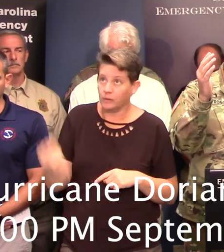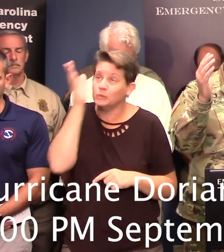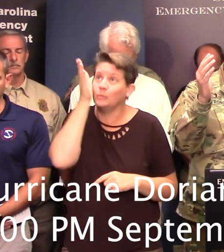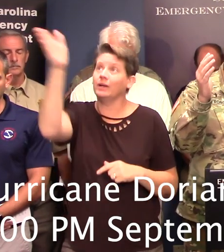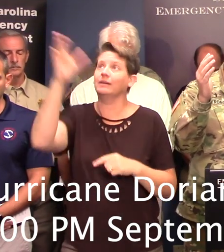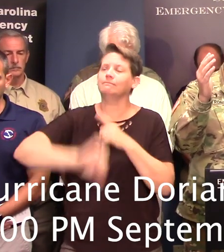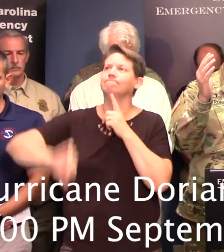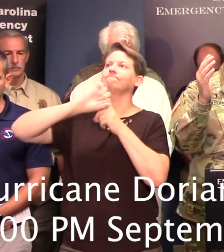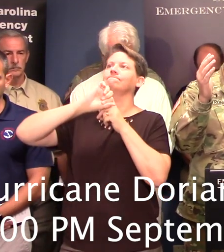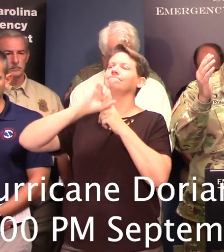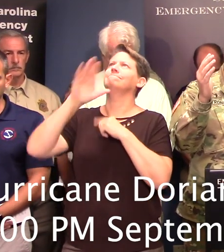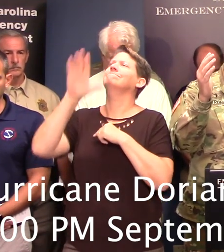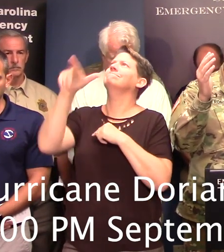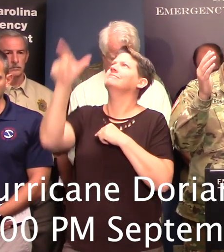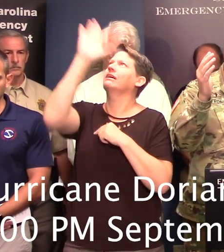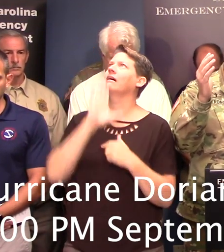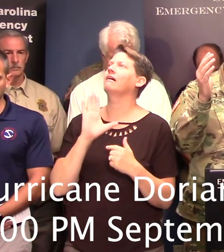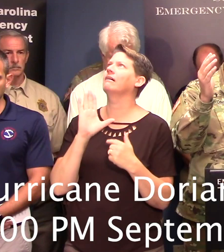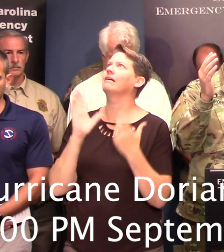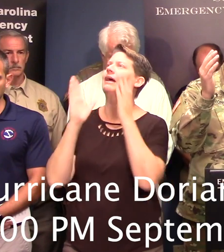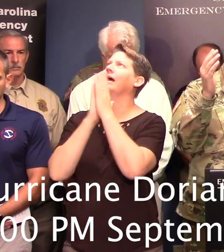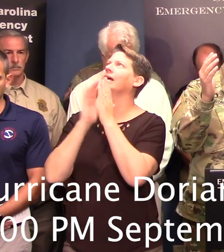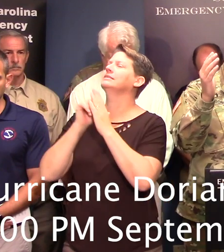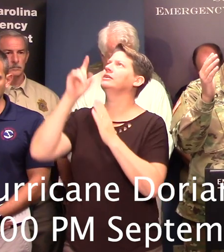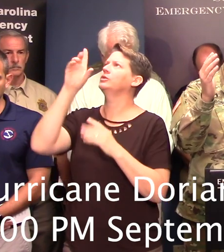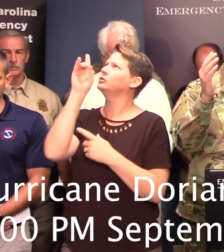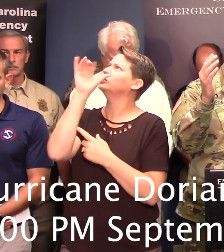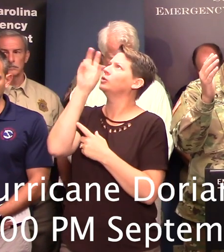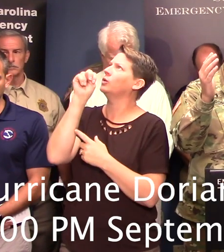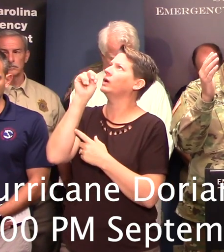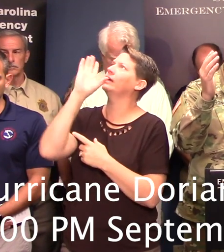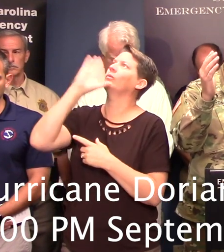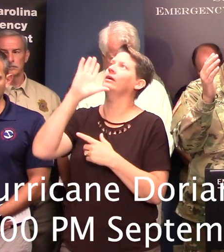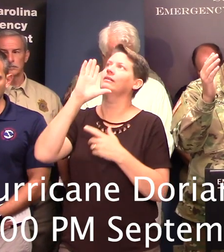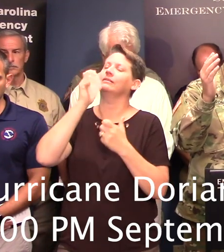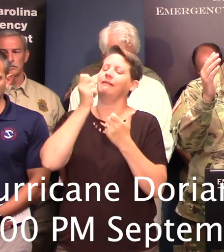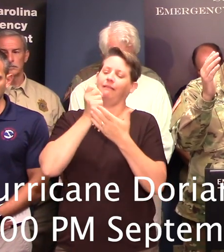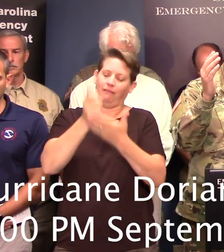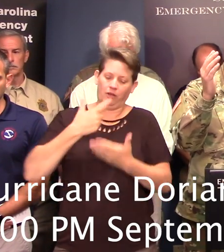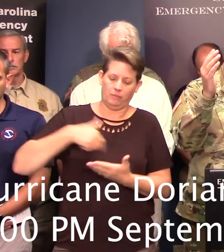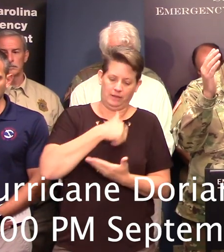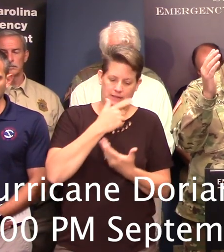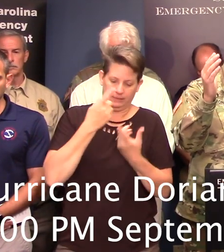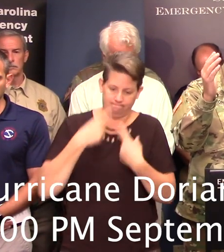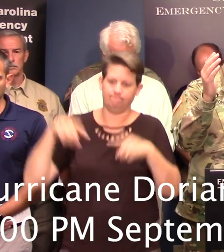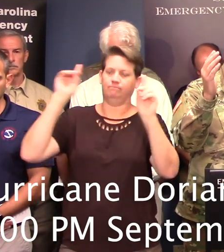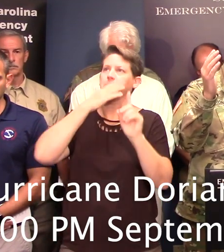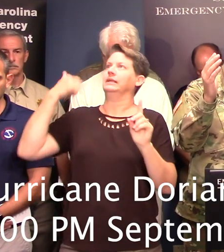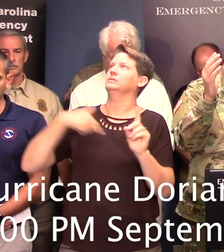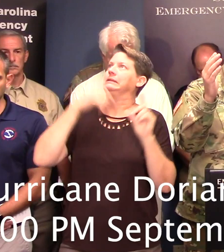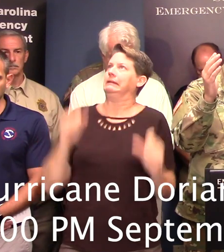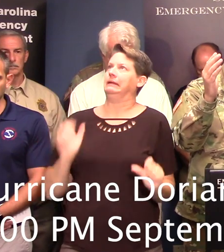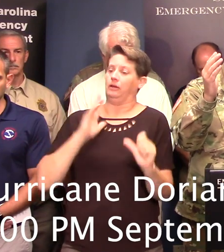I ask that, God, that you would cause Dorian to bring out the best of what South Carolina has to offer, both in her people and